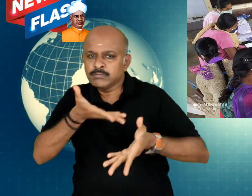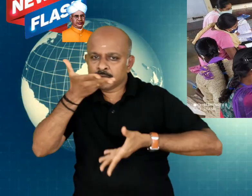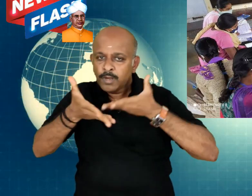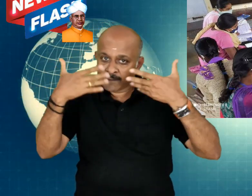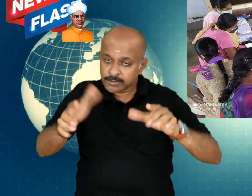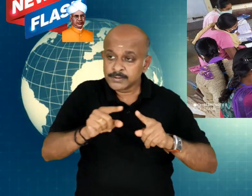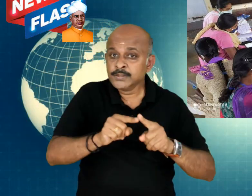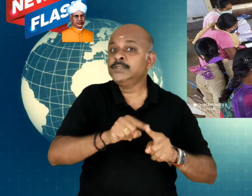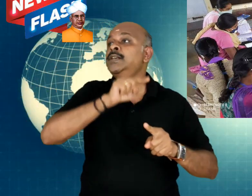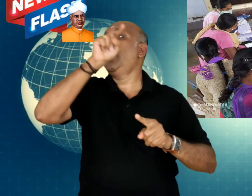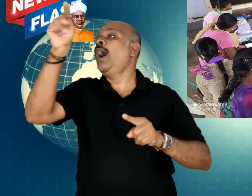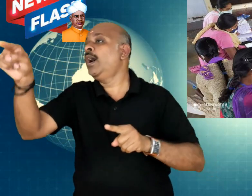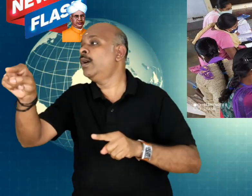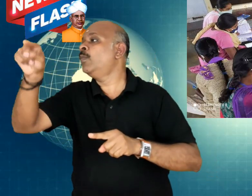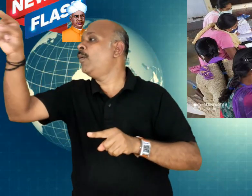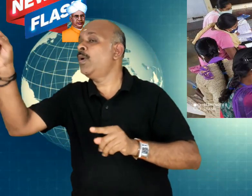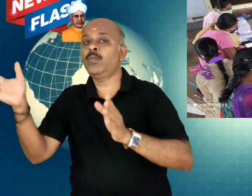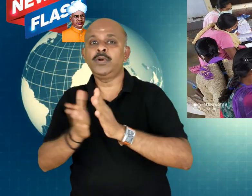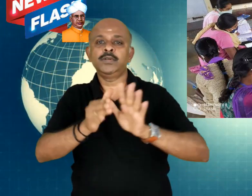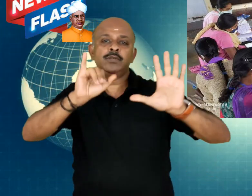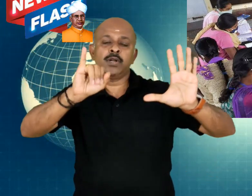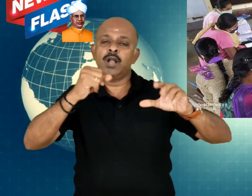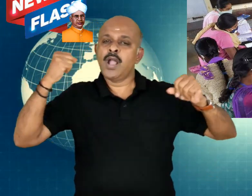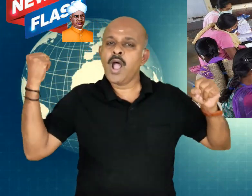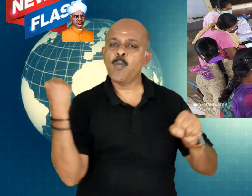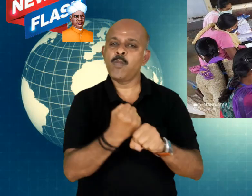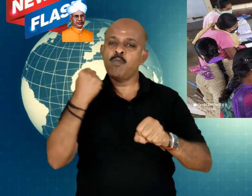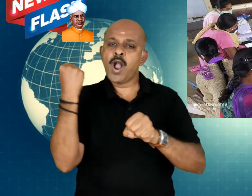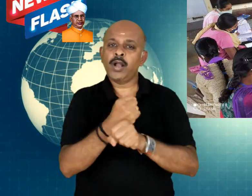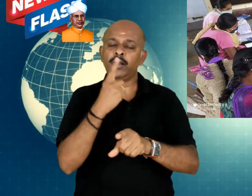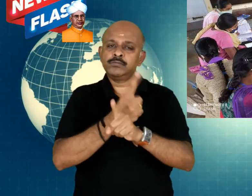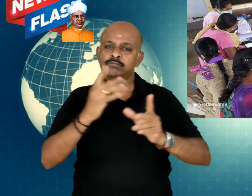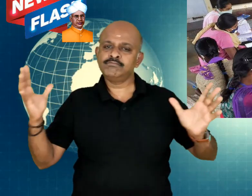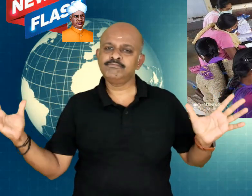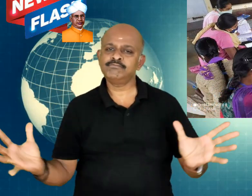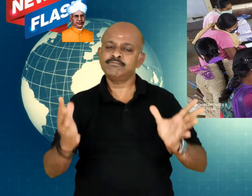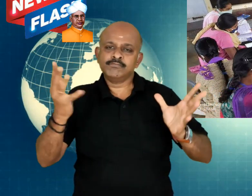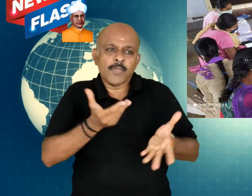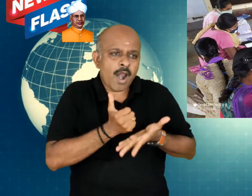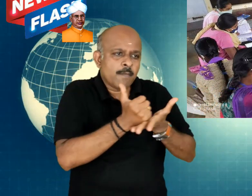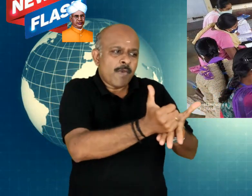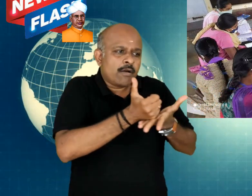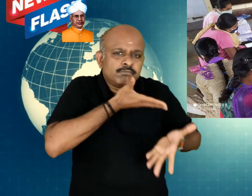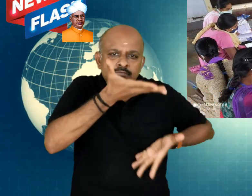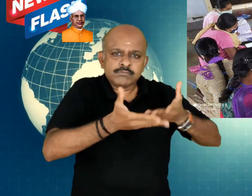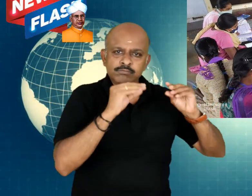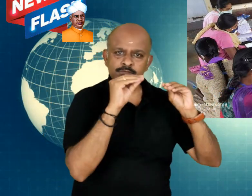He goes to around six villages and explains the